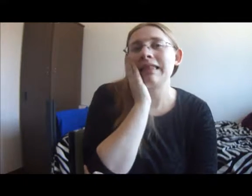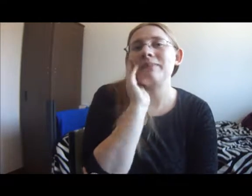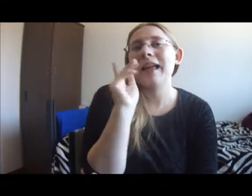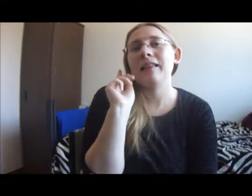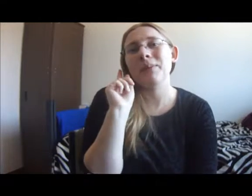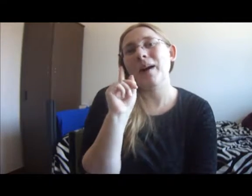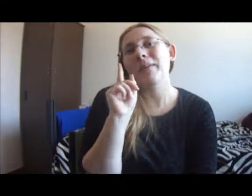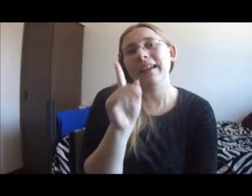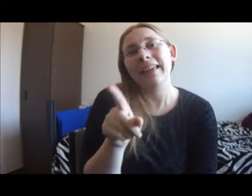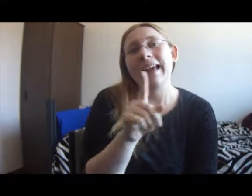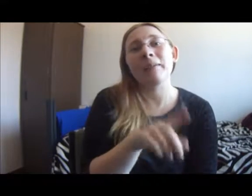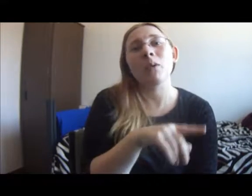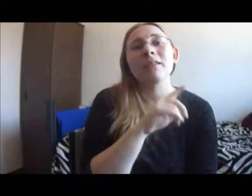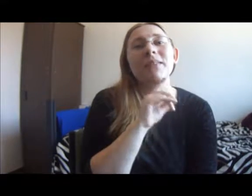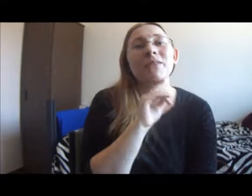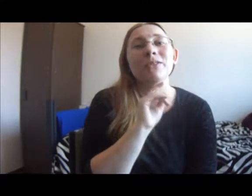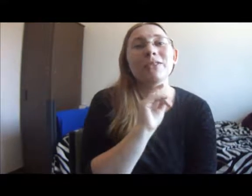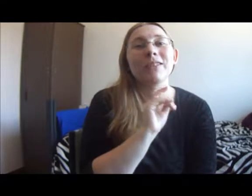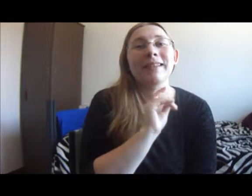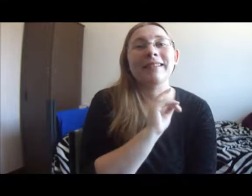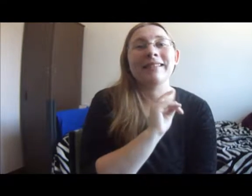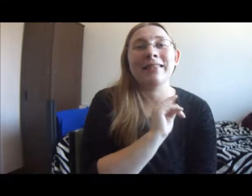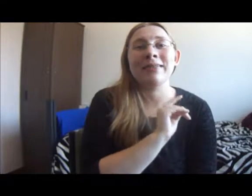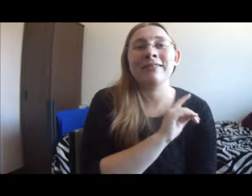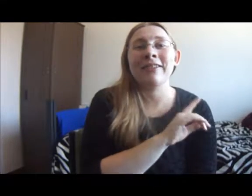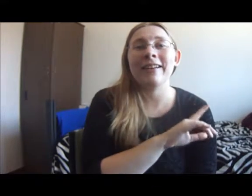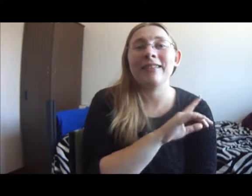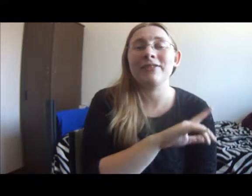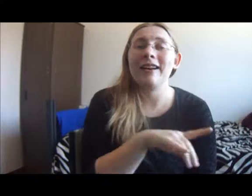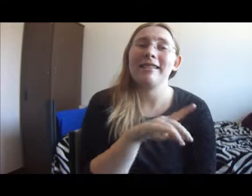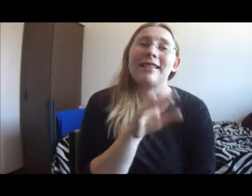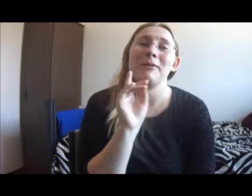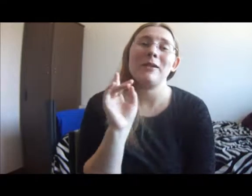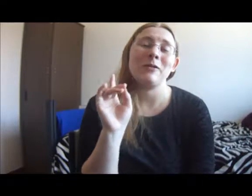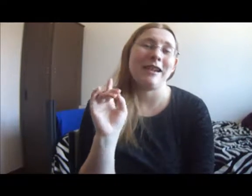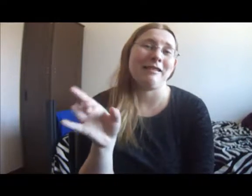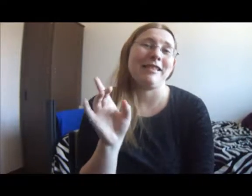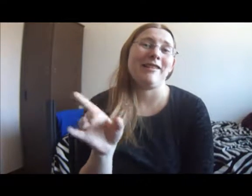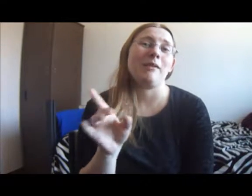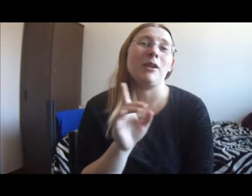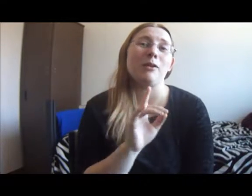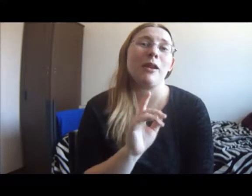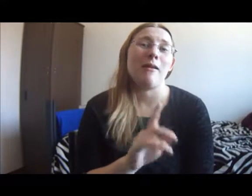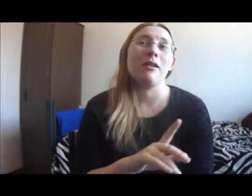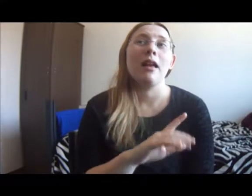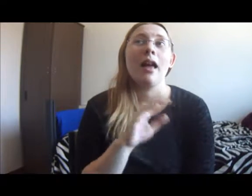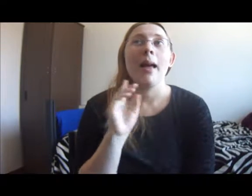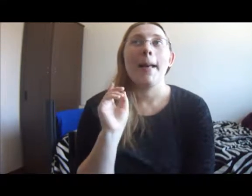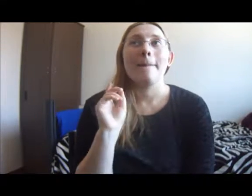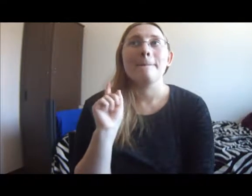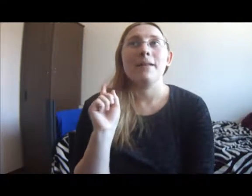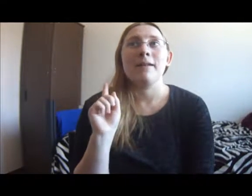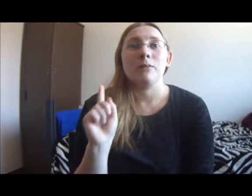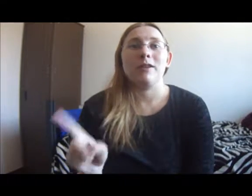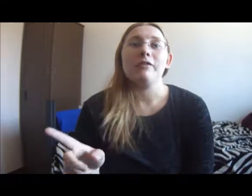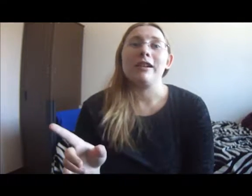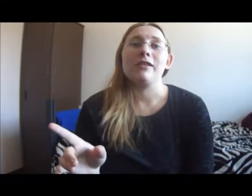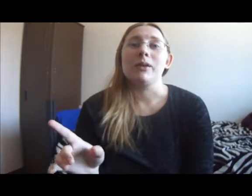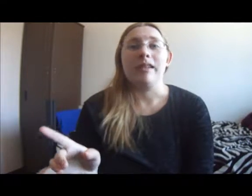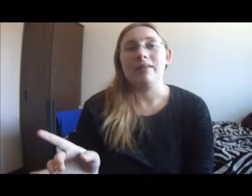That's probably again one of those trail of thoughts that we don't necessarily want to go down. Because we're going to run into a lot